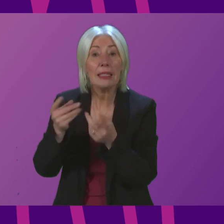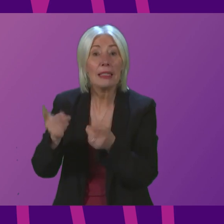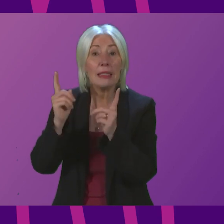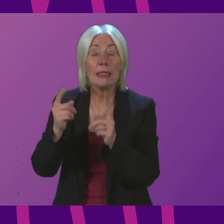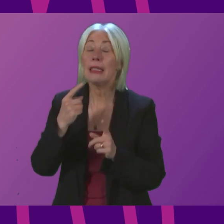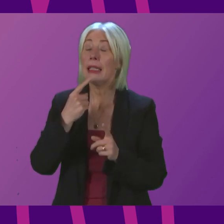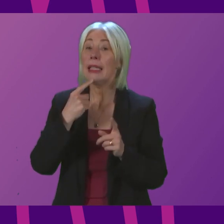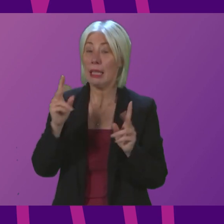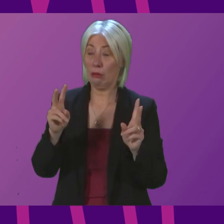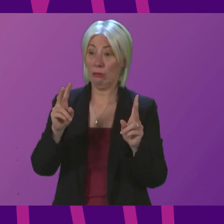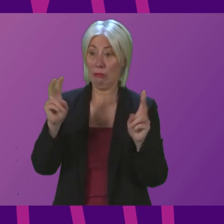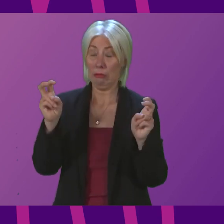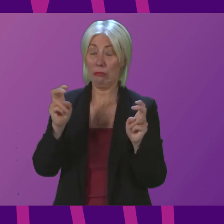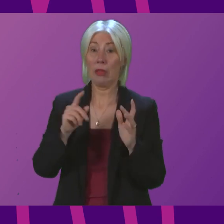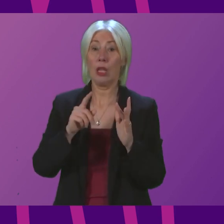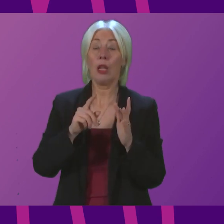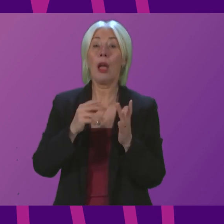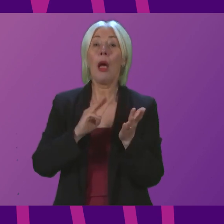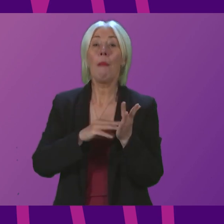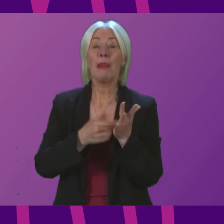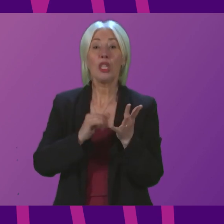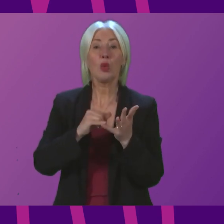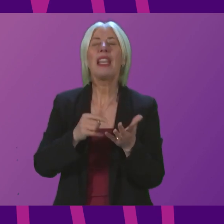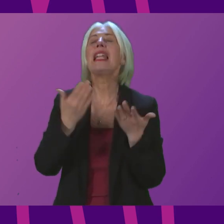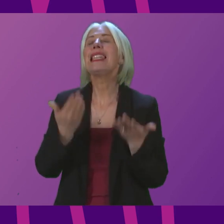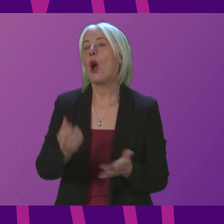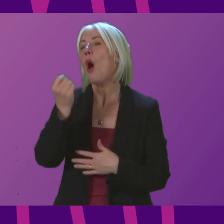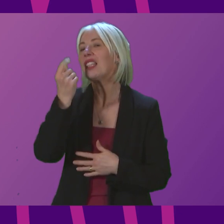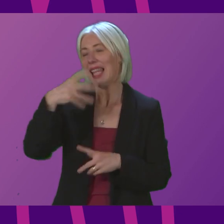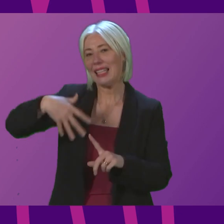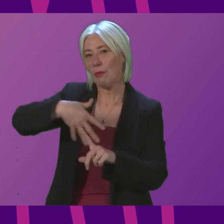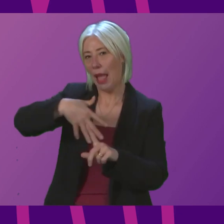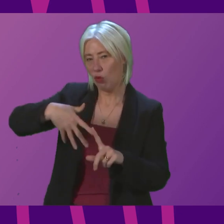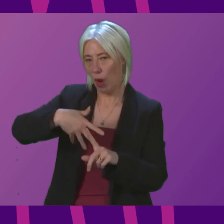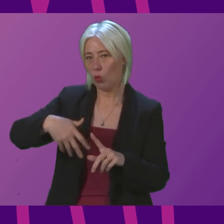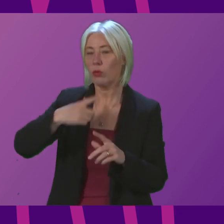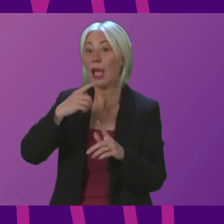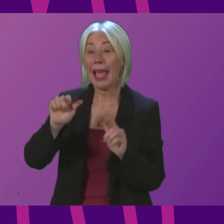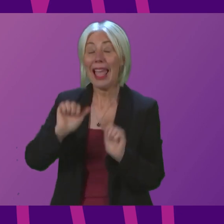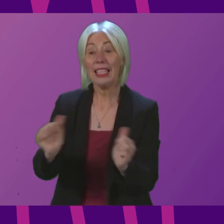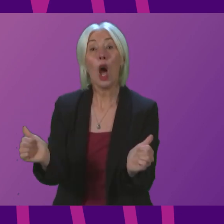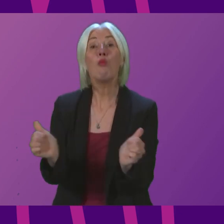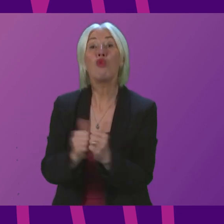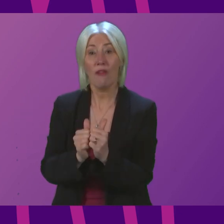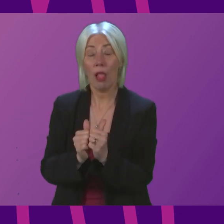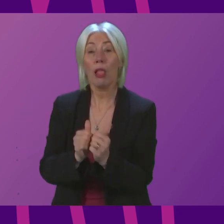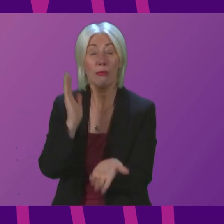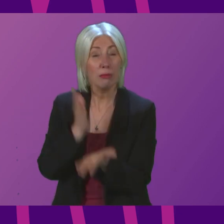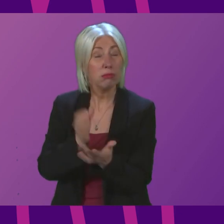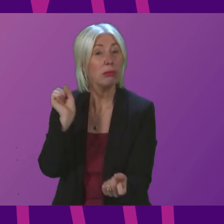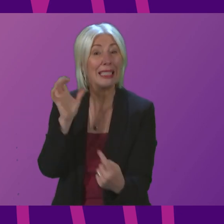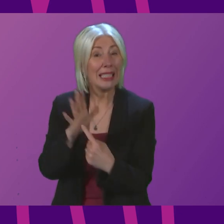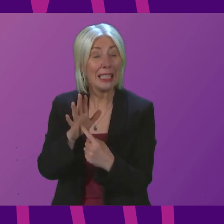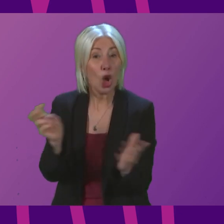and I quote, now understands the background. His approval was essential. The contract was